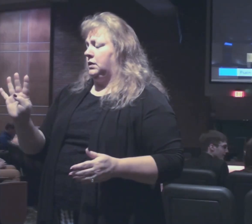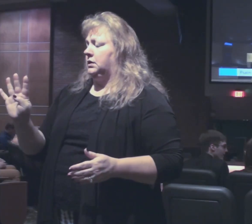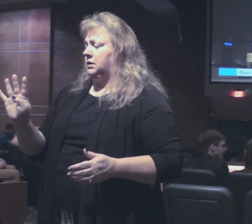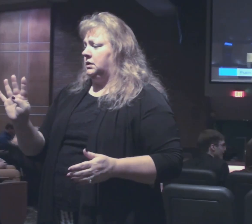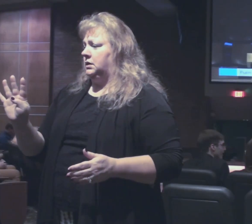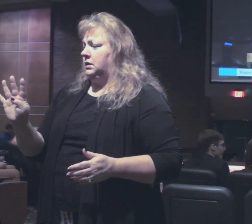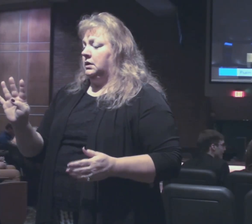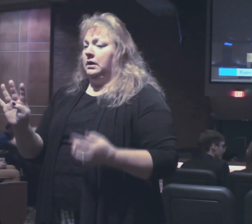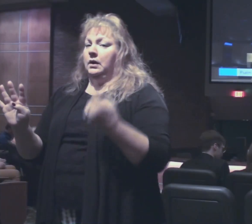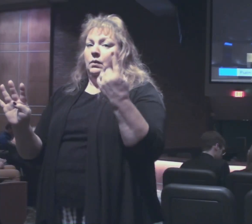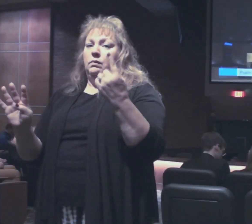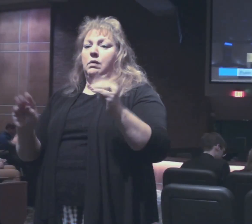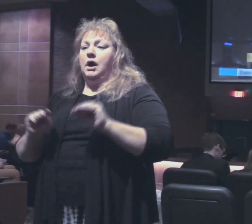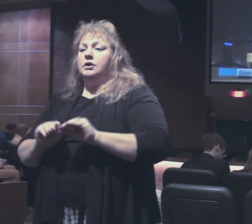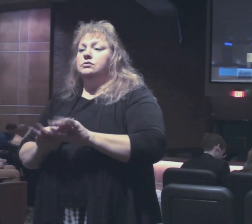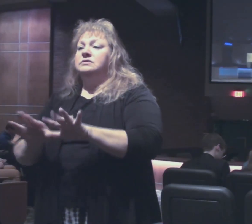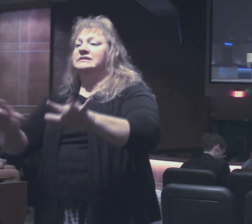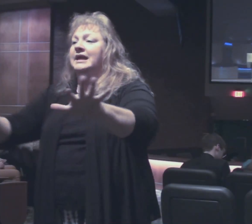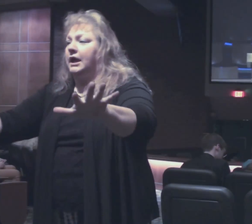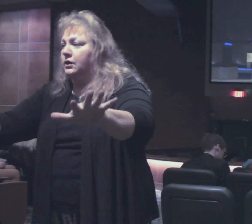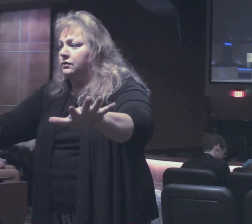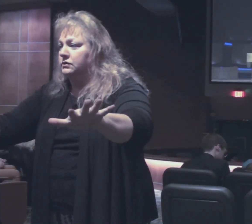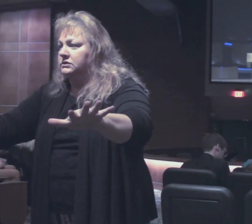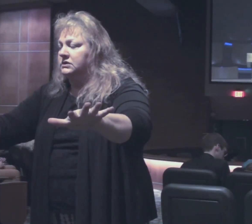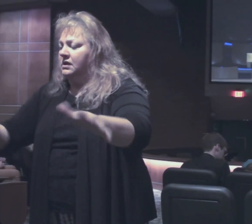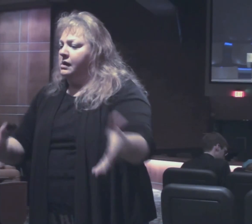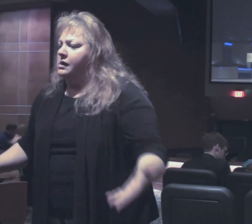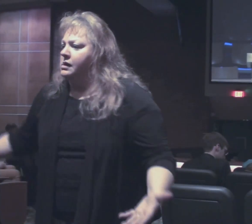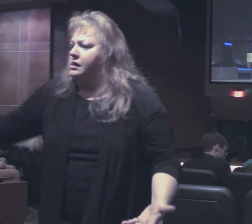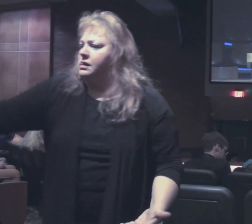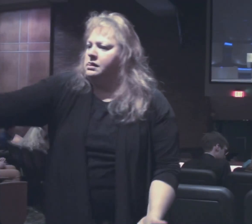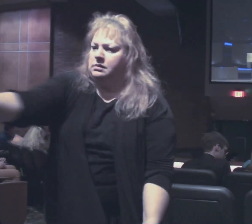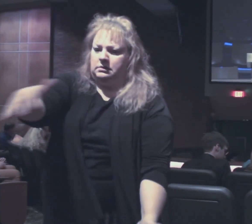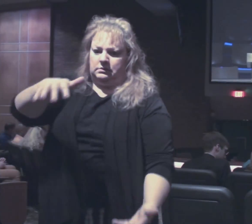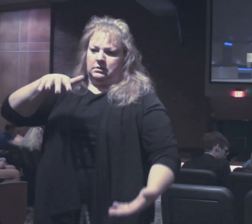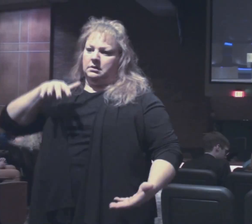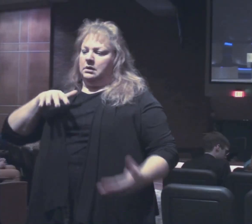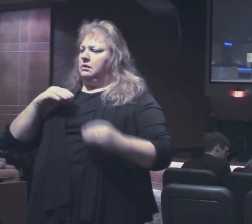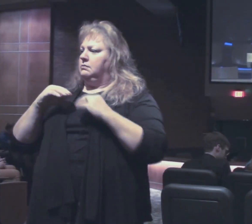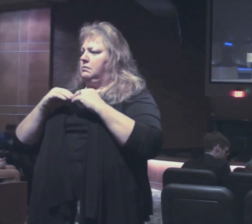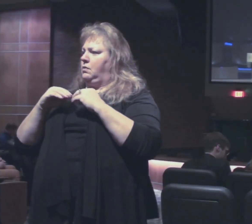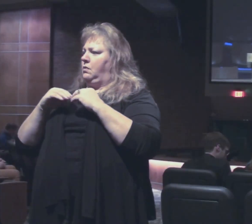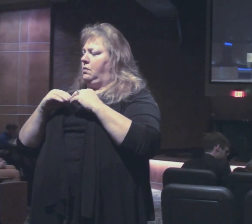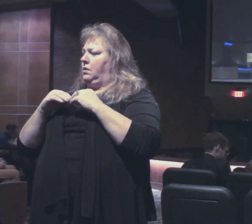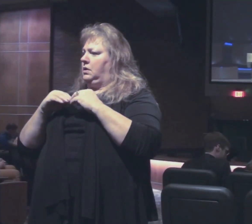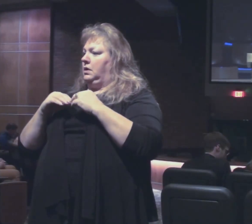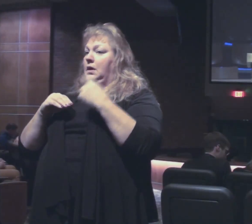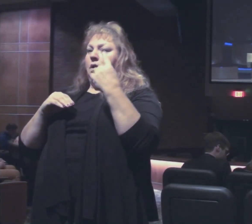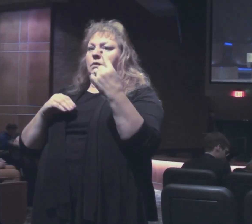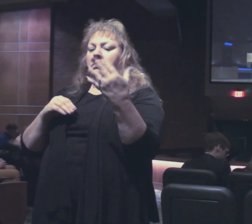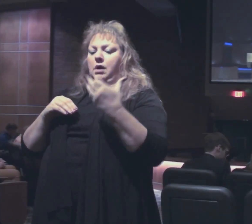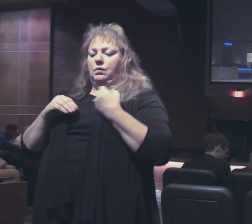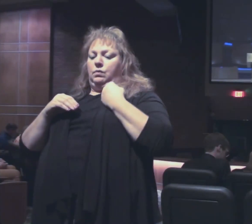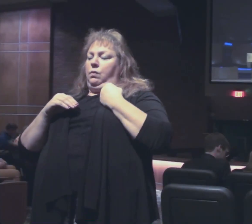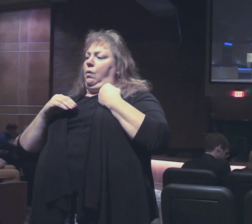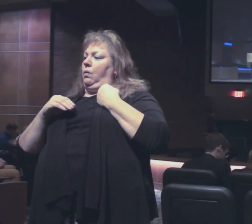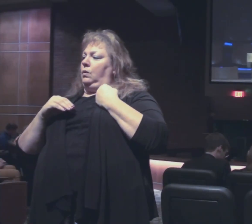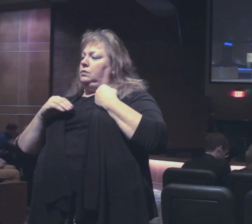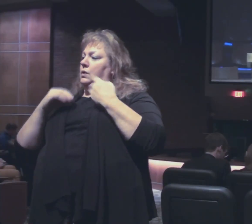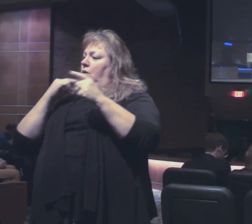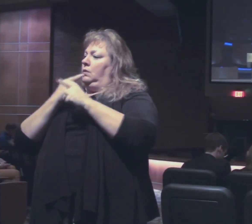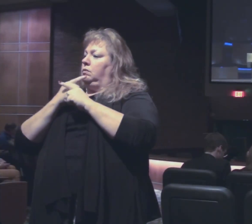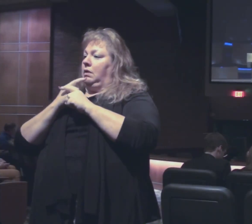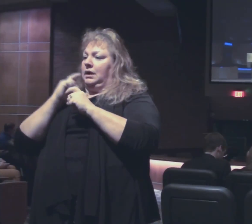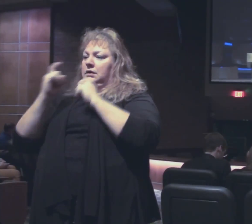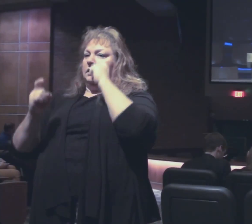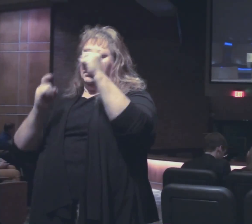There is one who scatters and yet increases all the more. There is one who withholds what is justly